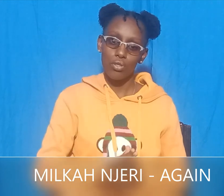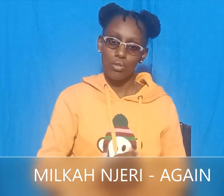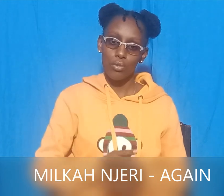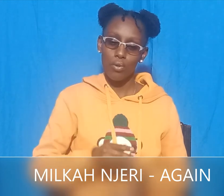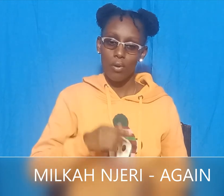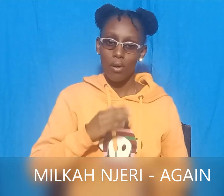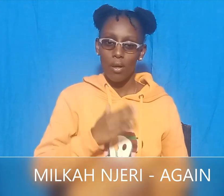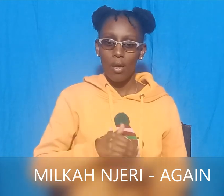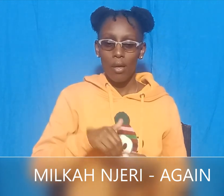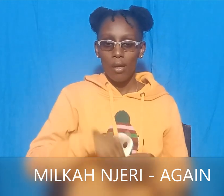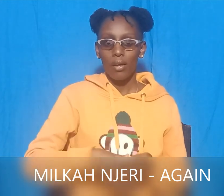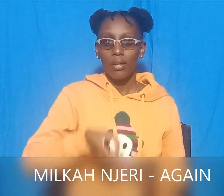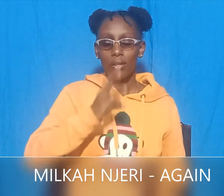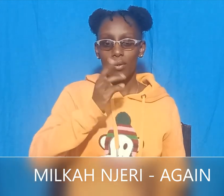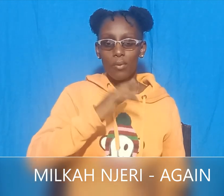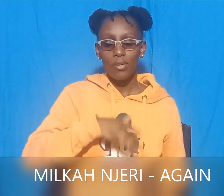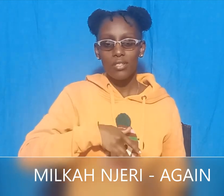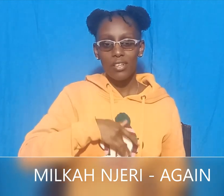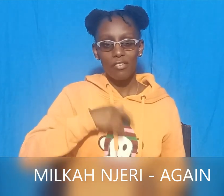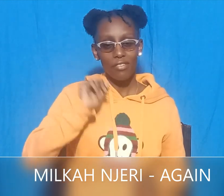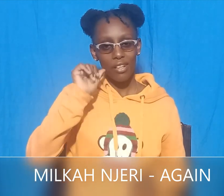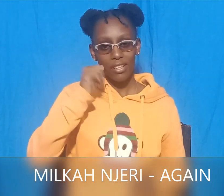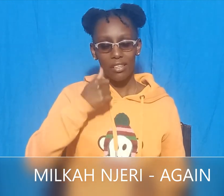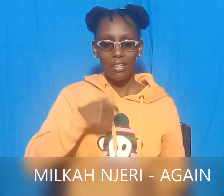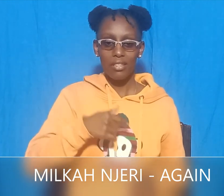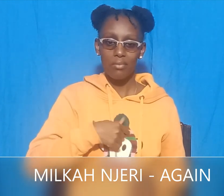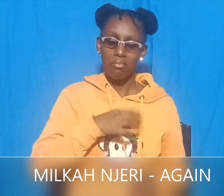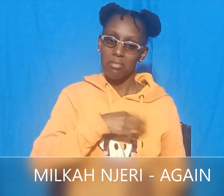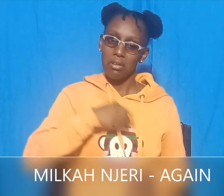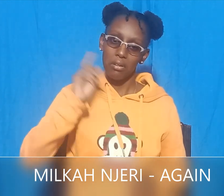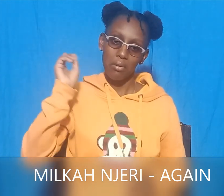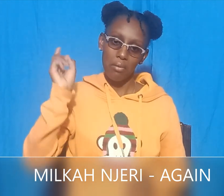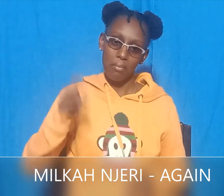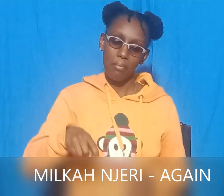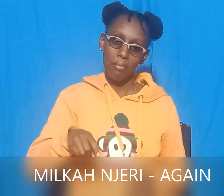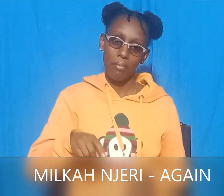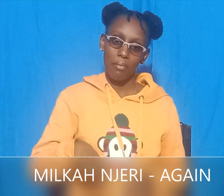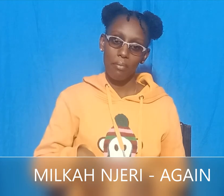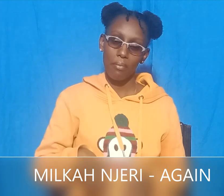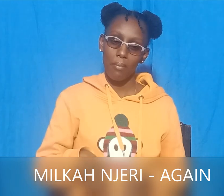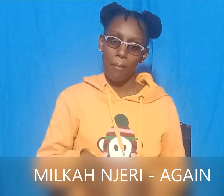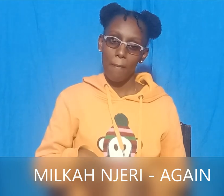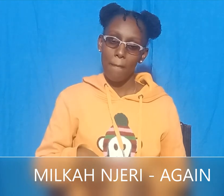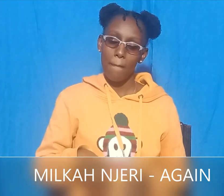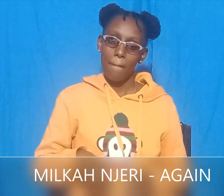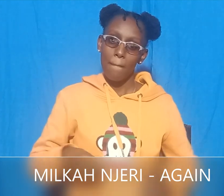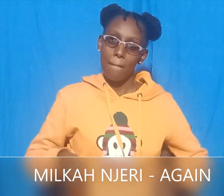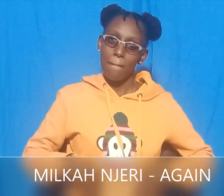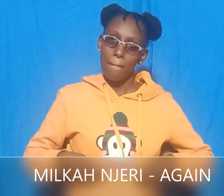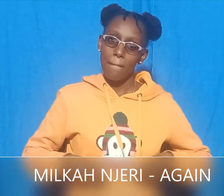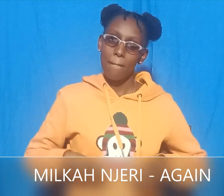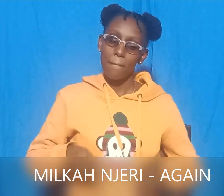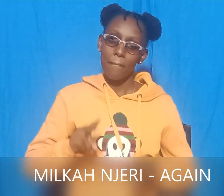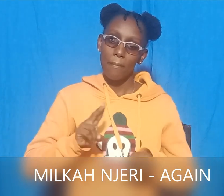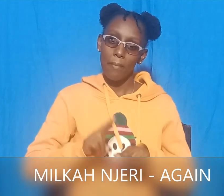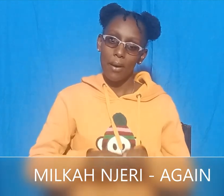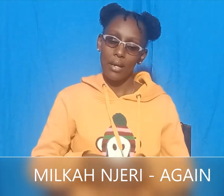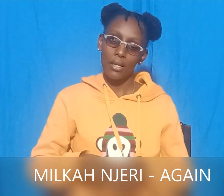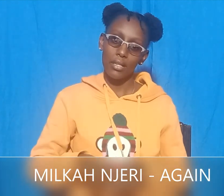I think I will go. So the monkey sat on the crocodile back and they went off.